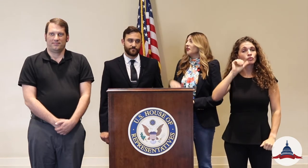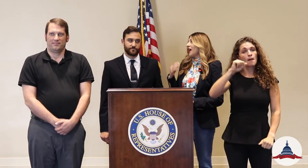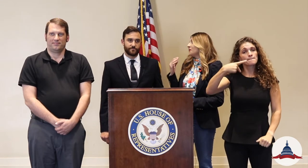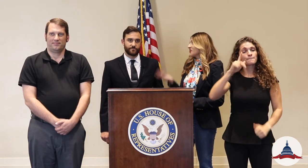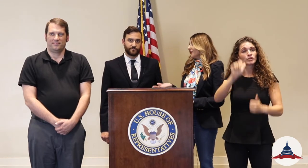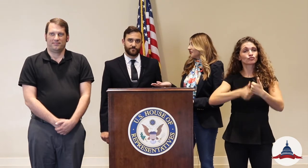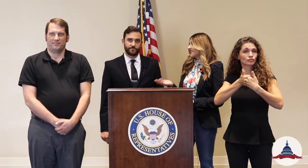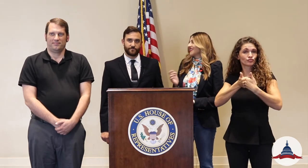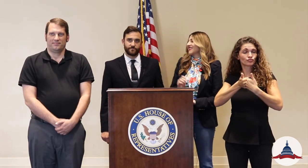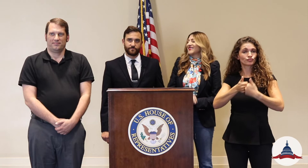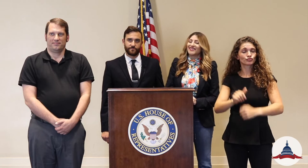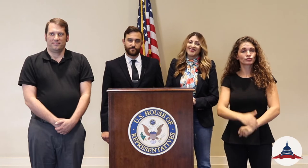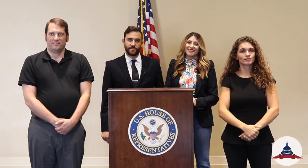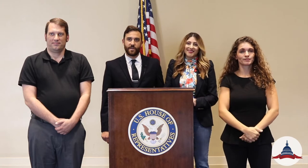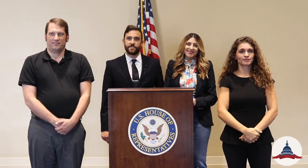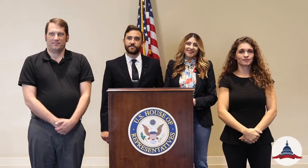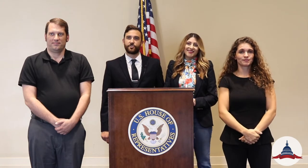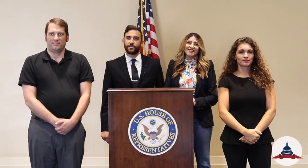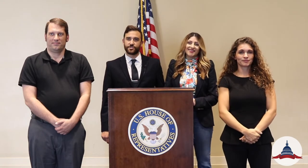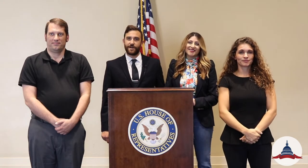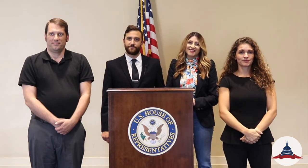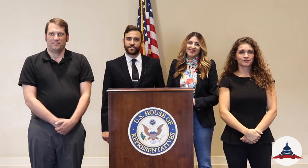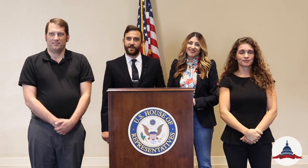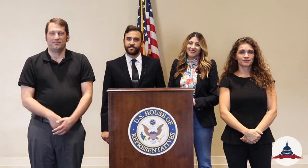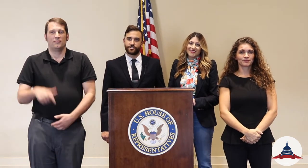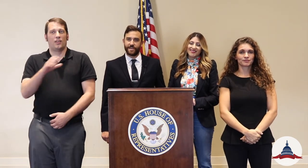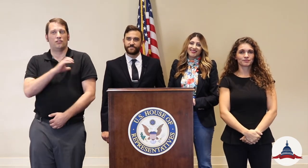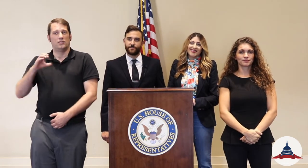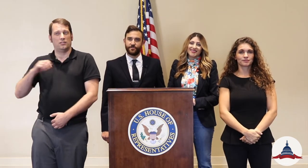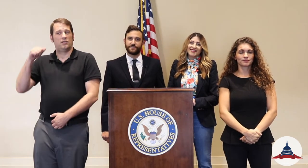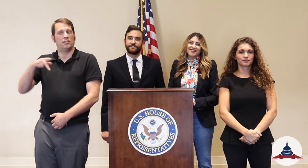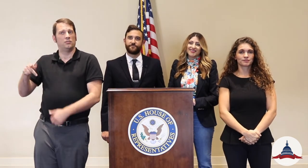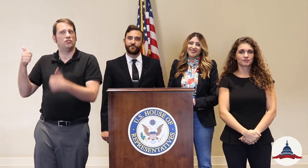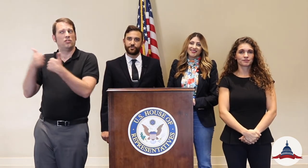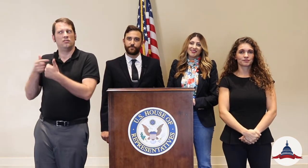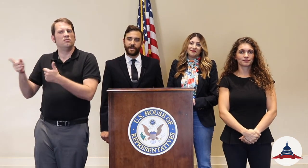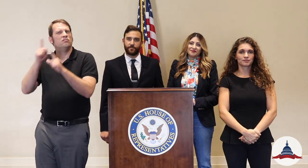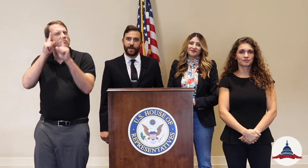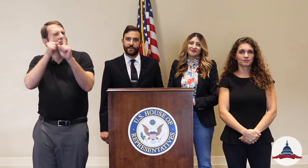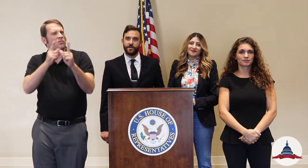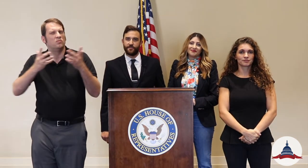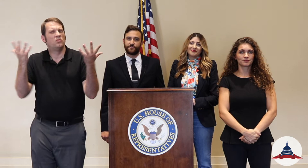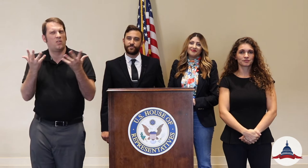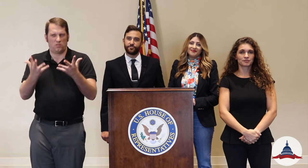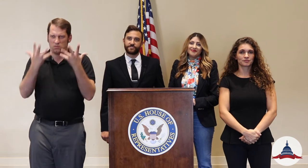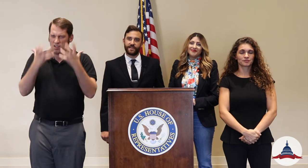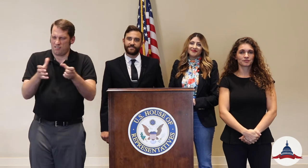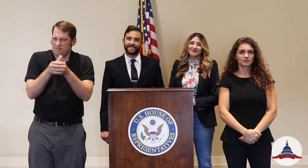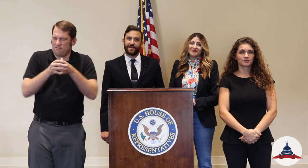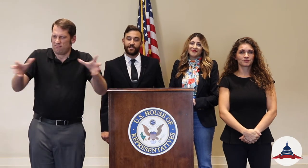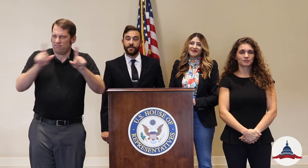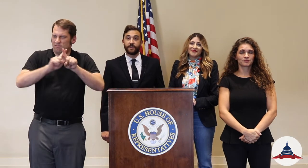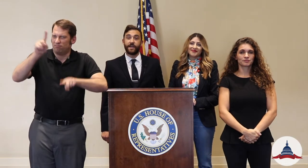Congressional App Challenge. The Congressional App Challenge aims to build a diverse pipeline of computer